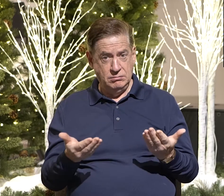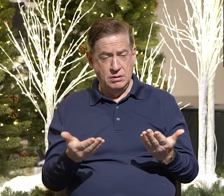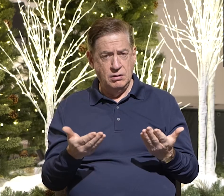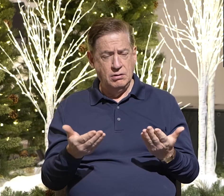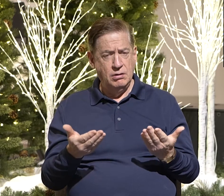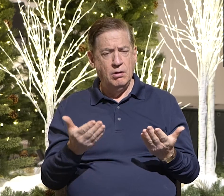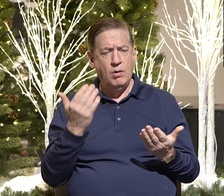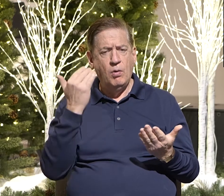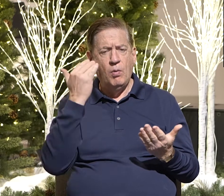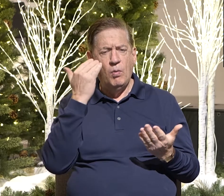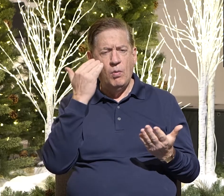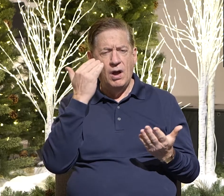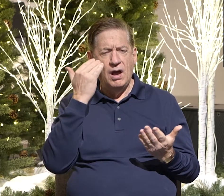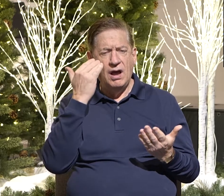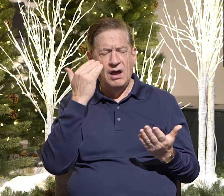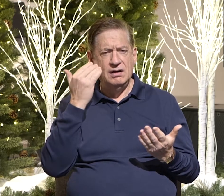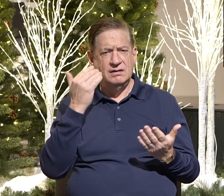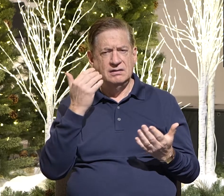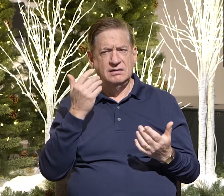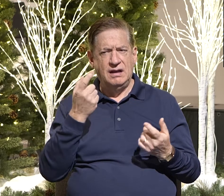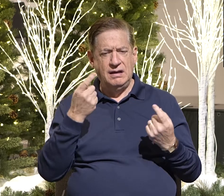why does there seem to be a disconnect?